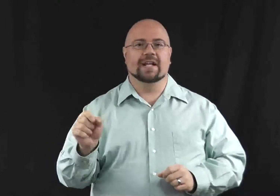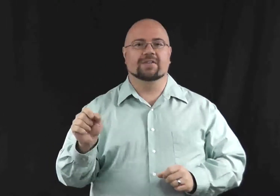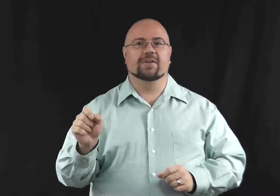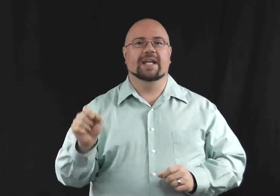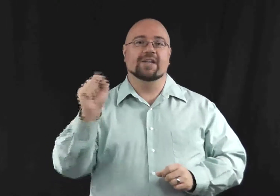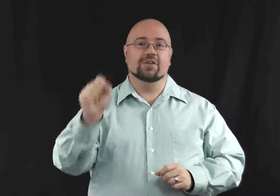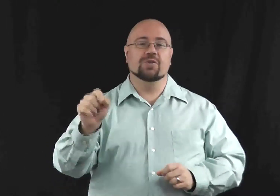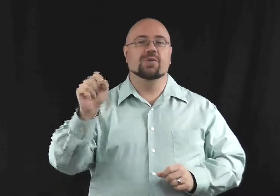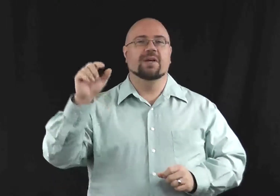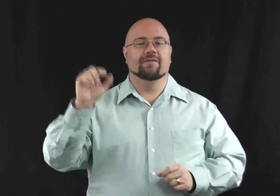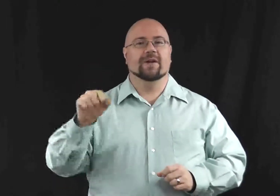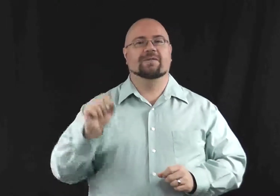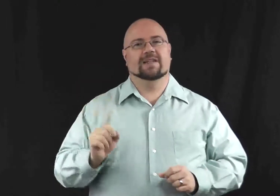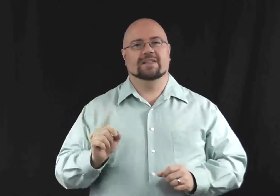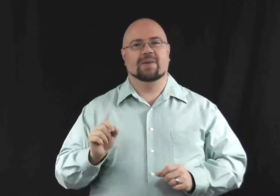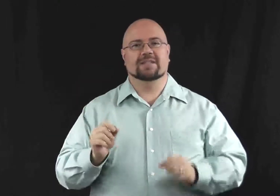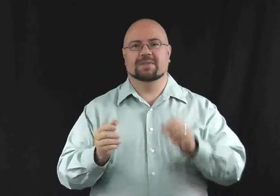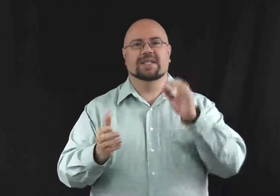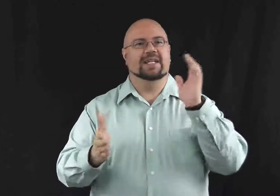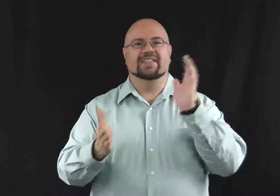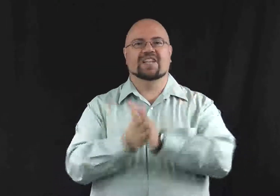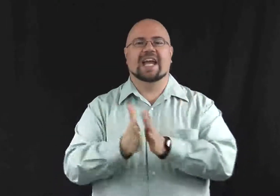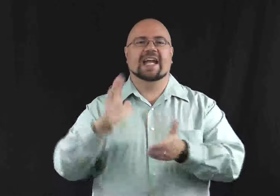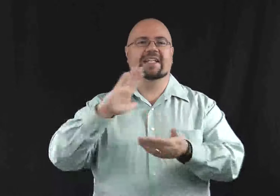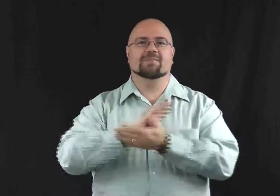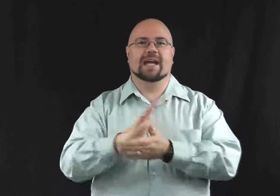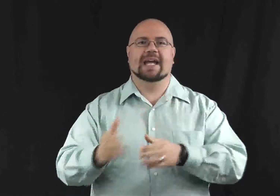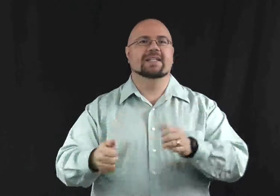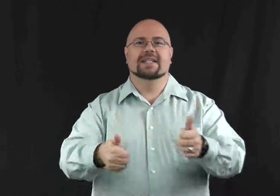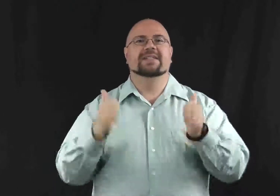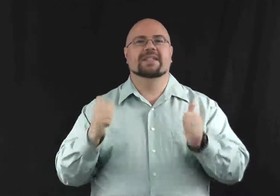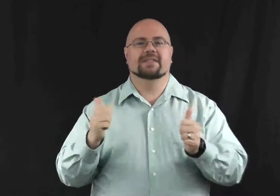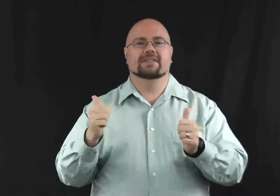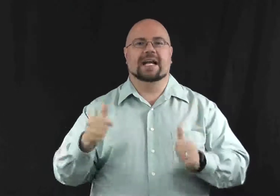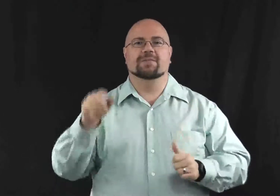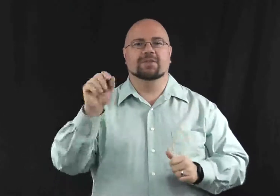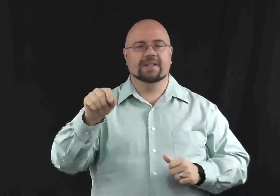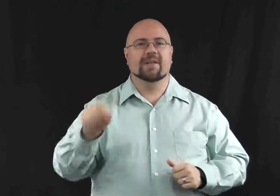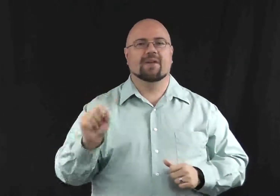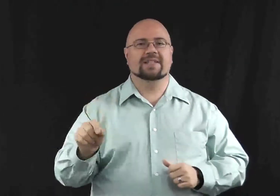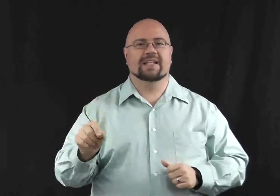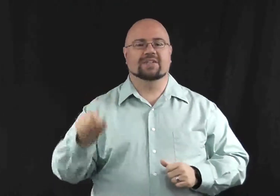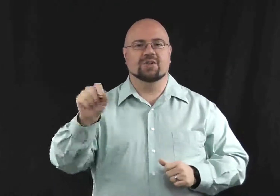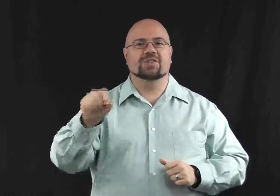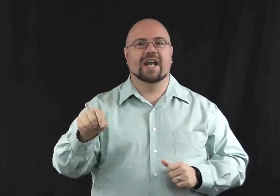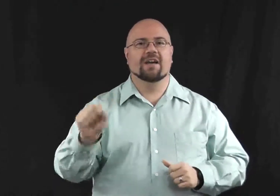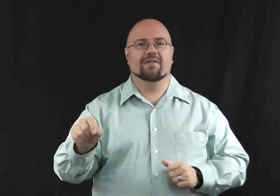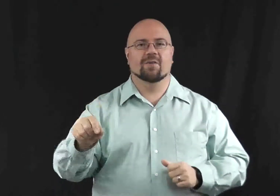and you verifying that the specimen gets tagged, gets bagged and sent to the lab. During that process you sign off for and